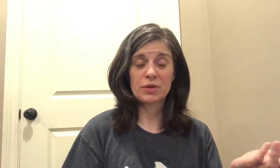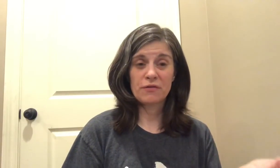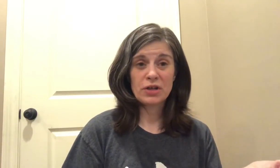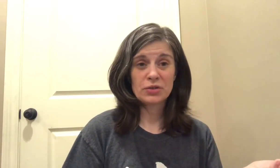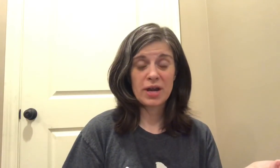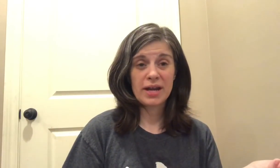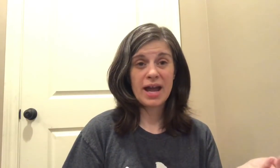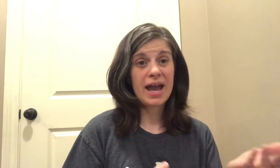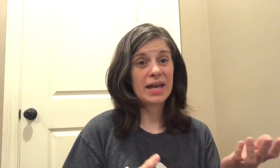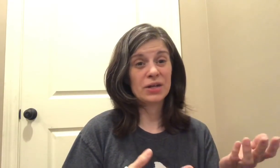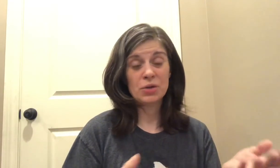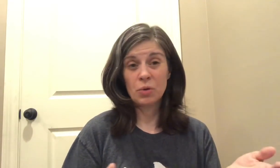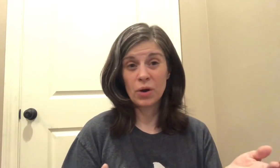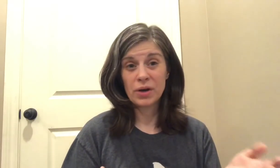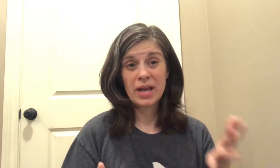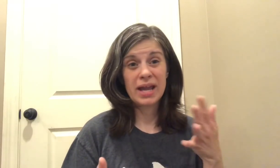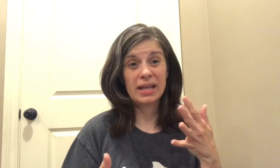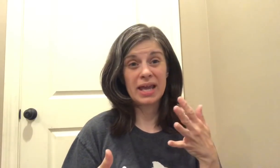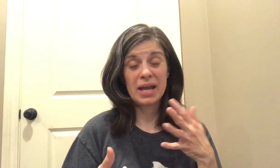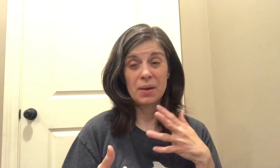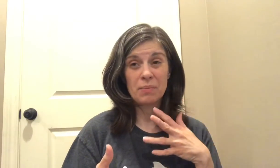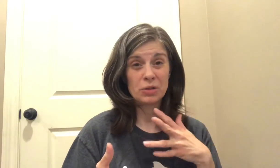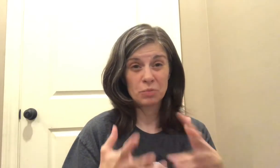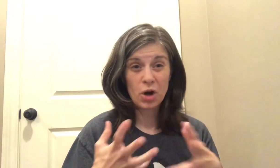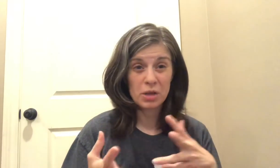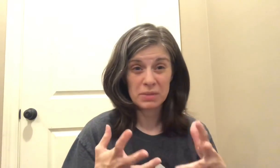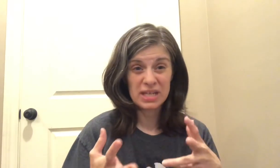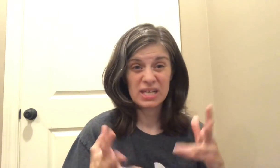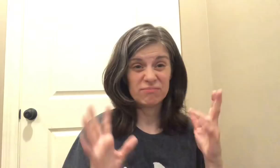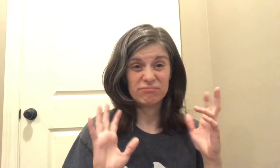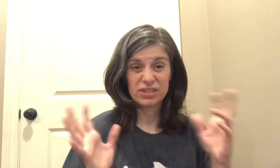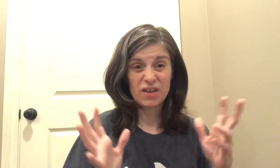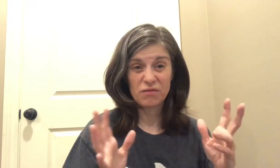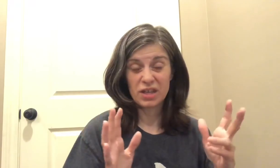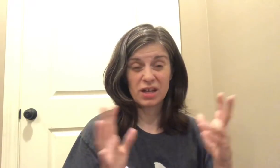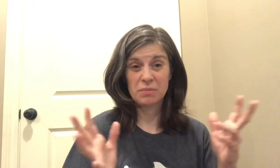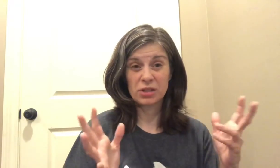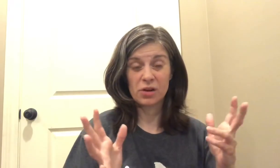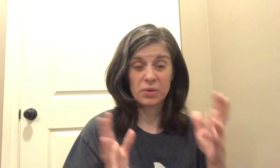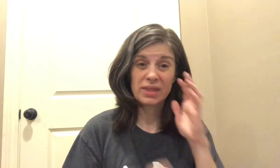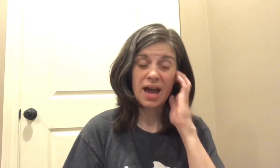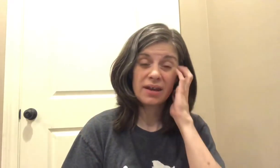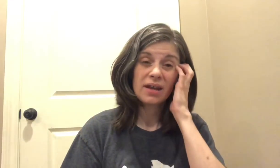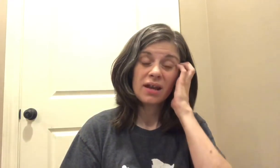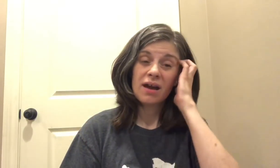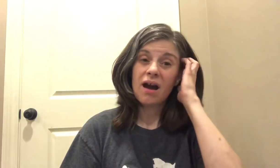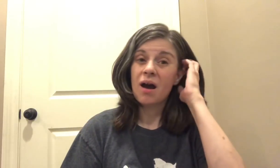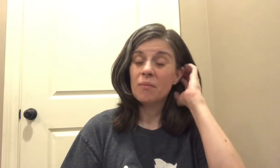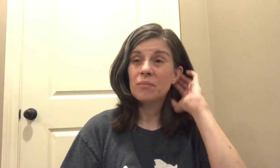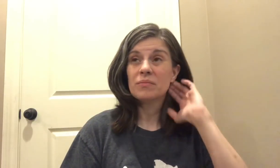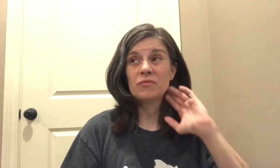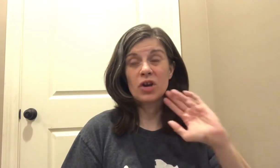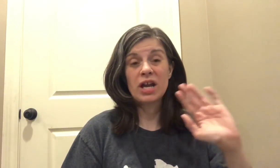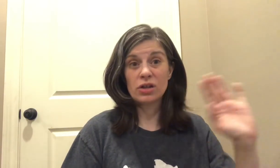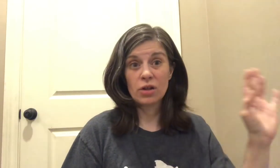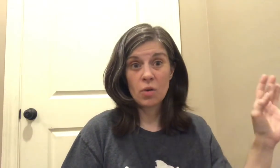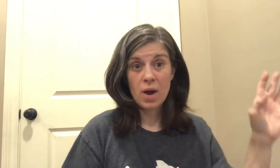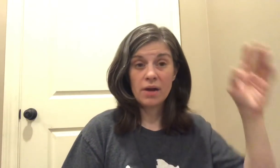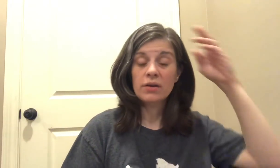were in first grade I had a newborn and like postpartum II stuff that comes along with that um for a good long while